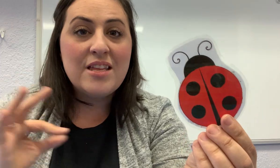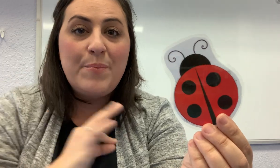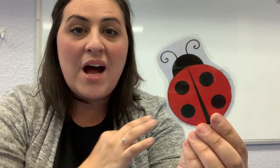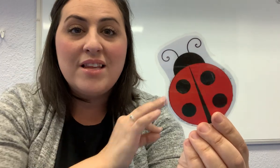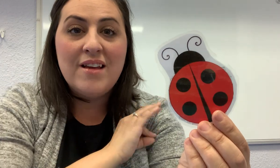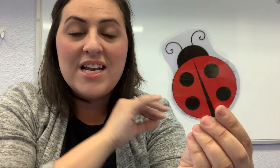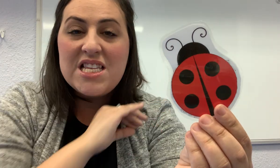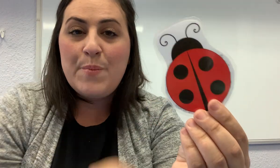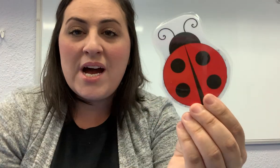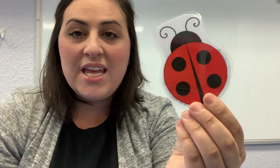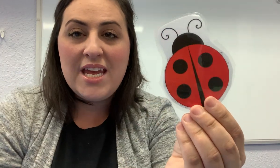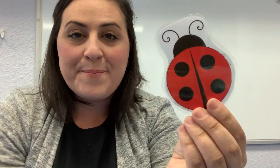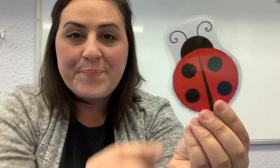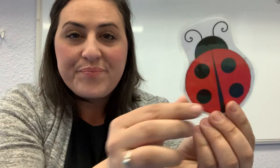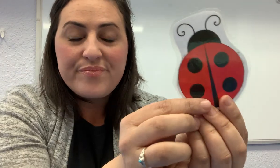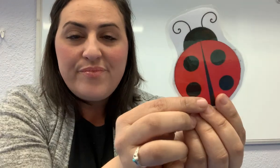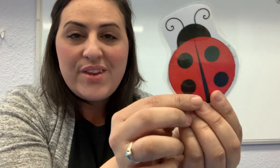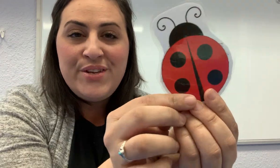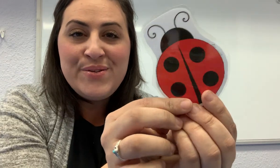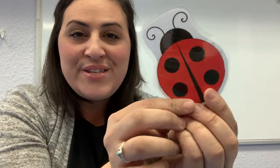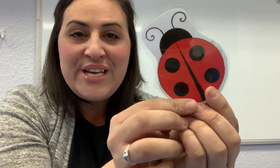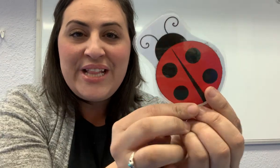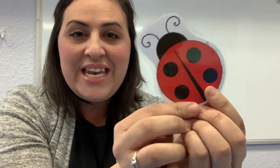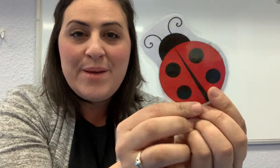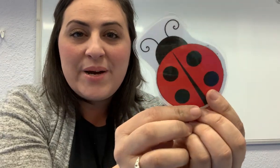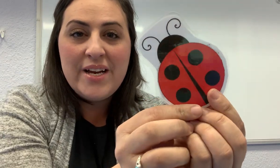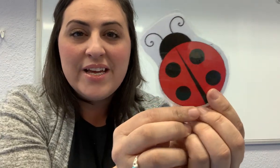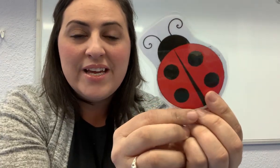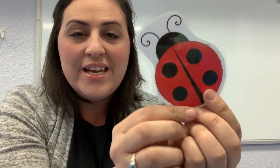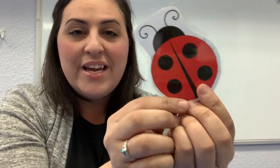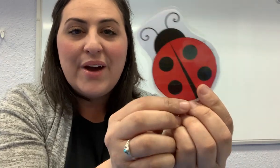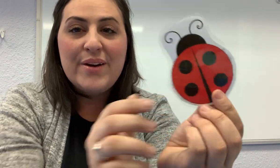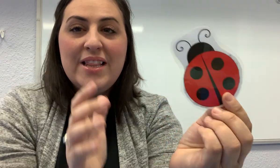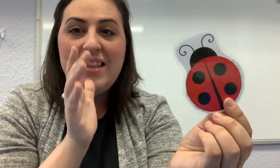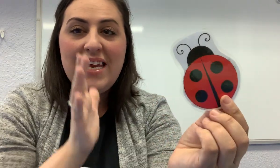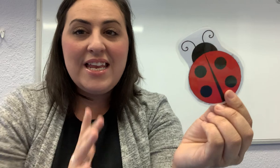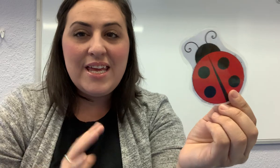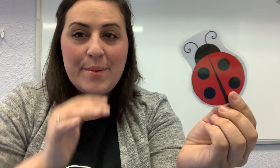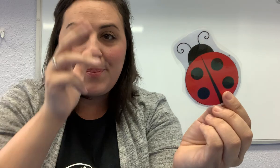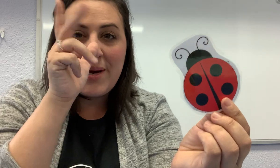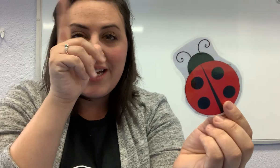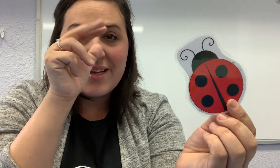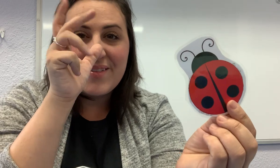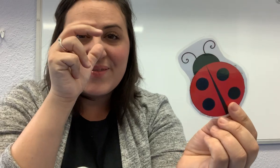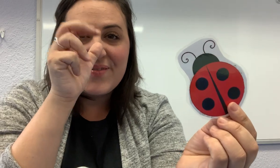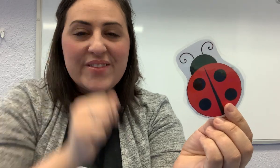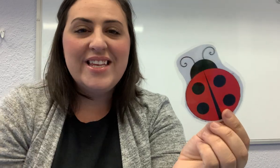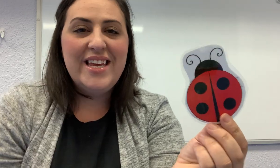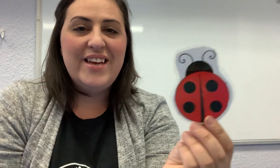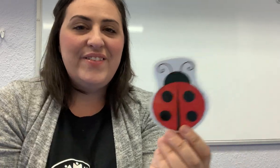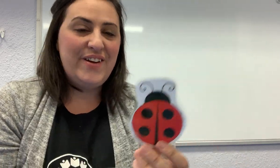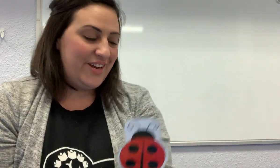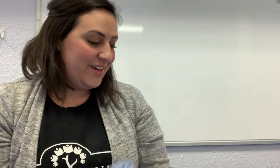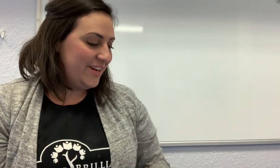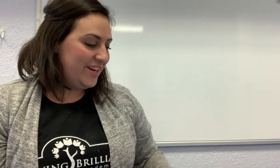spots on its body. Do you see our ladybug? Ladybug? Very good.